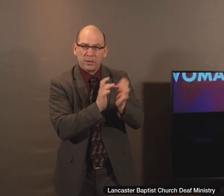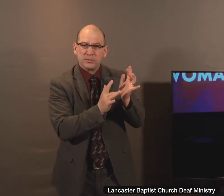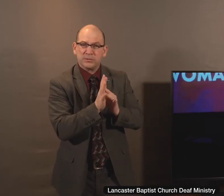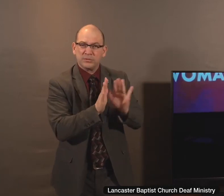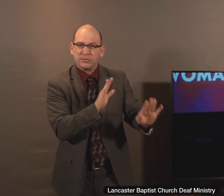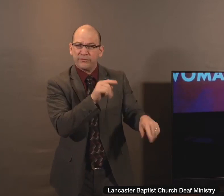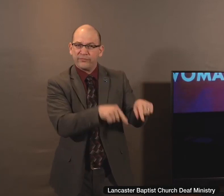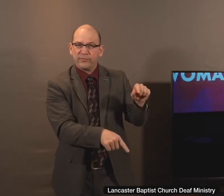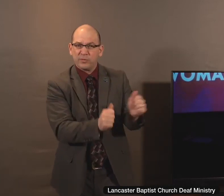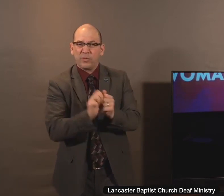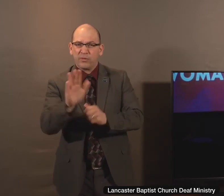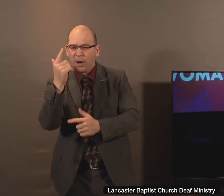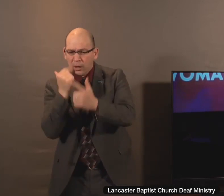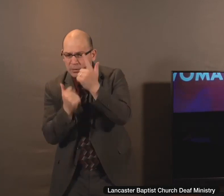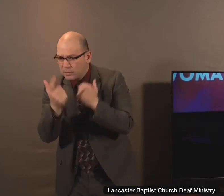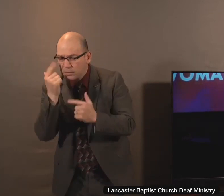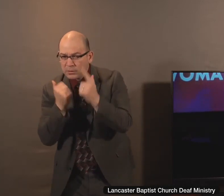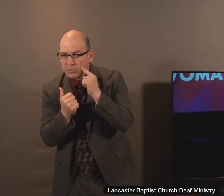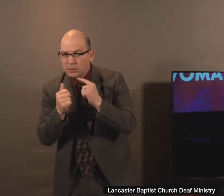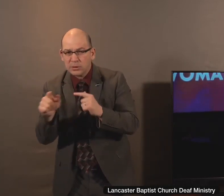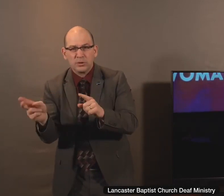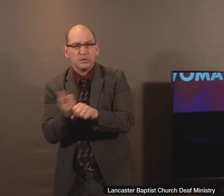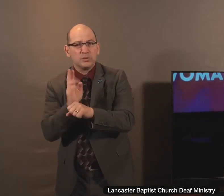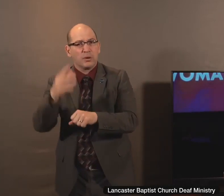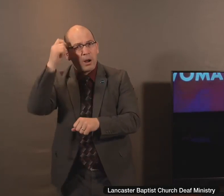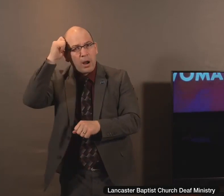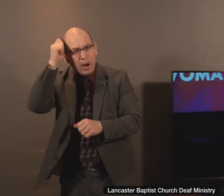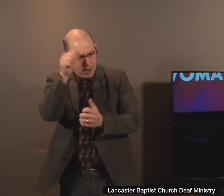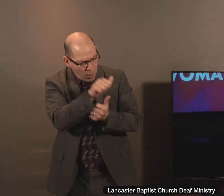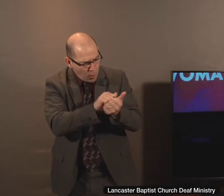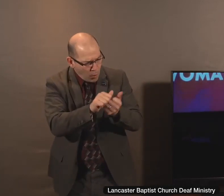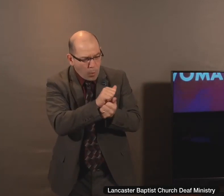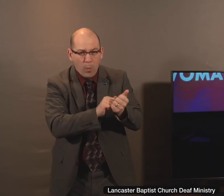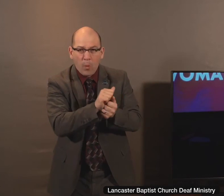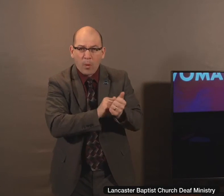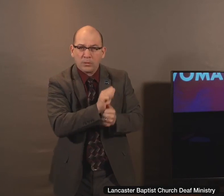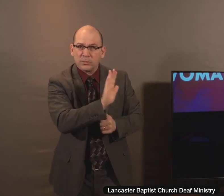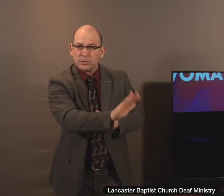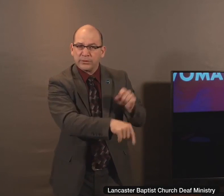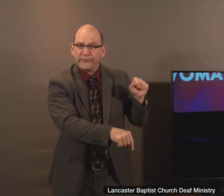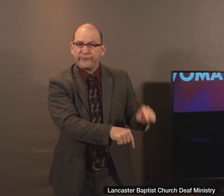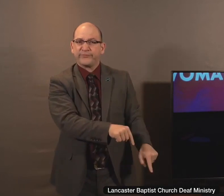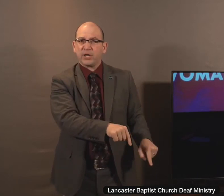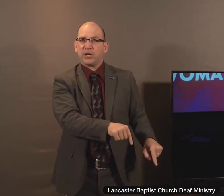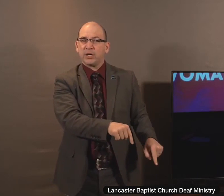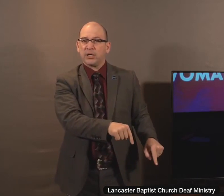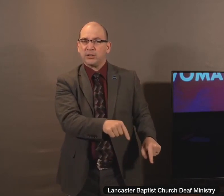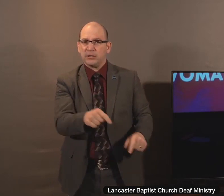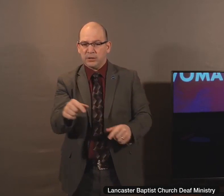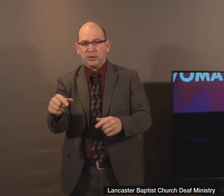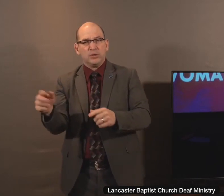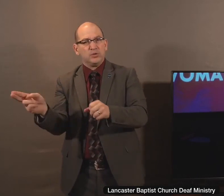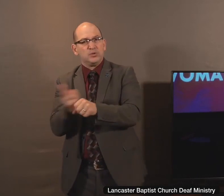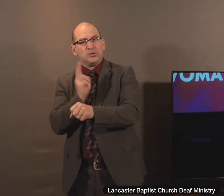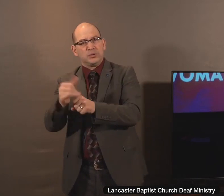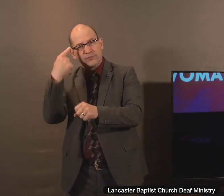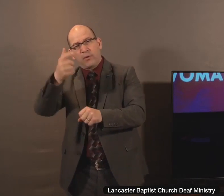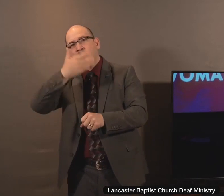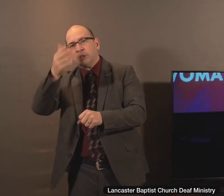tears. And with her hair, she wiped the ointment upon his feet as an act of amazing sacrifice, an